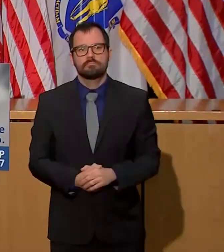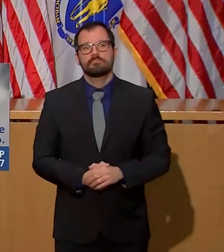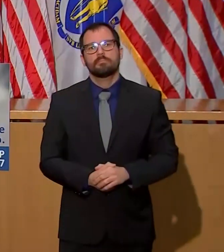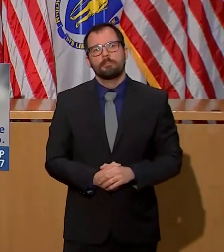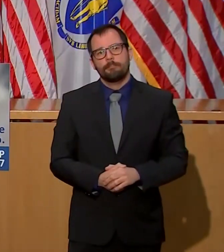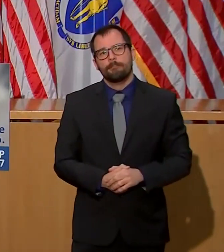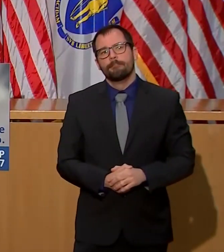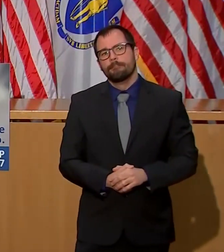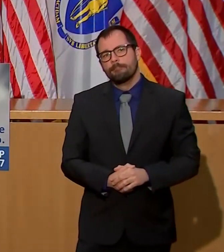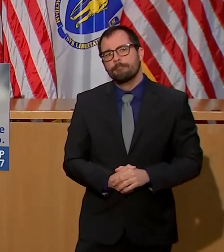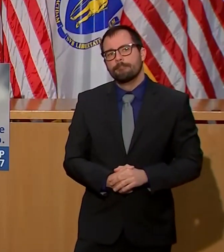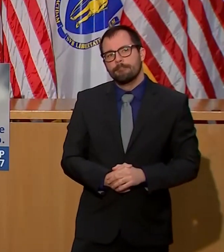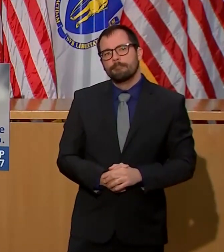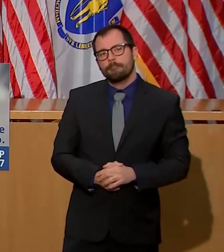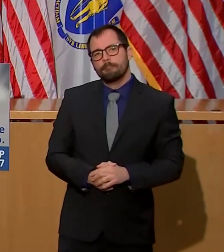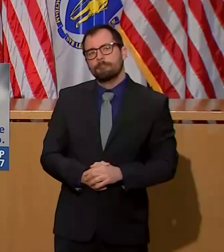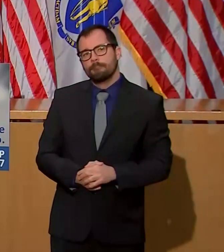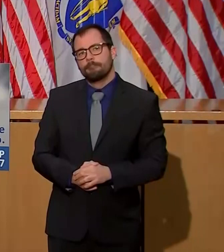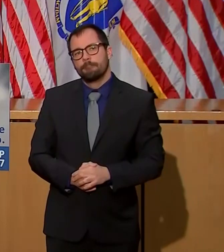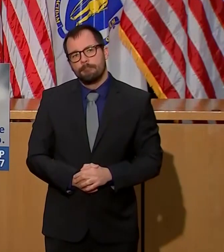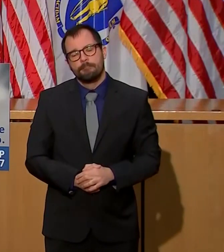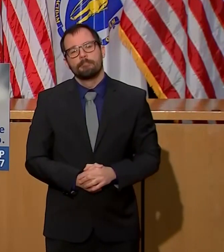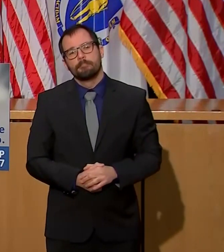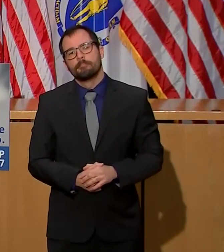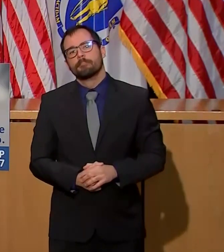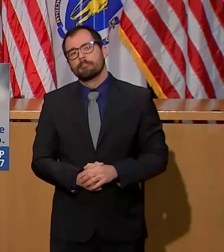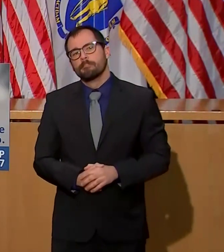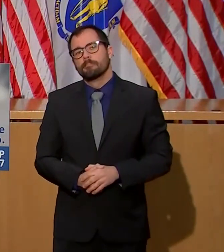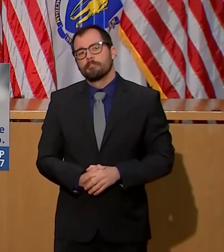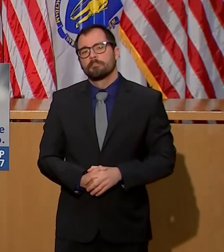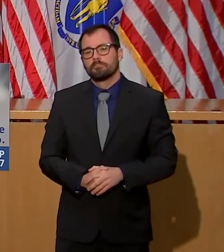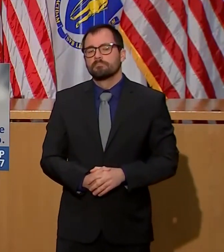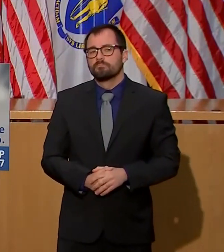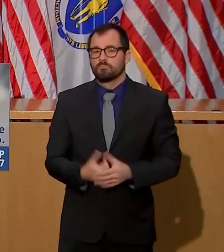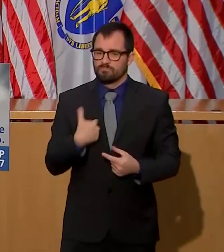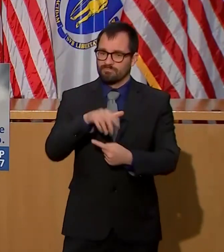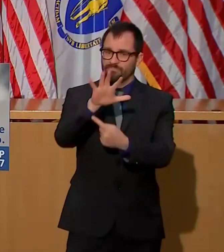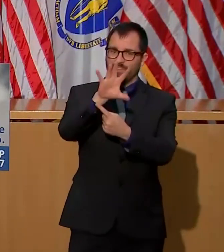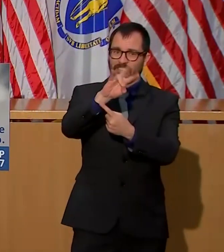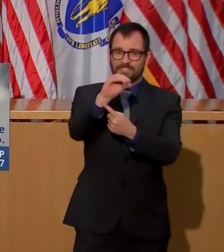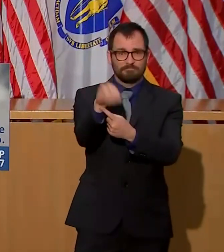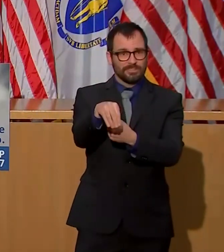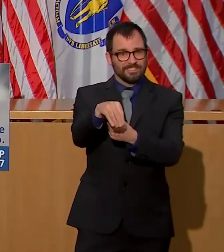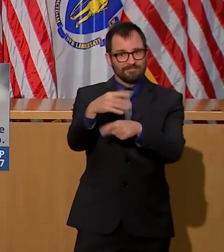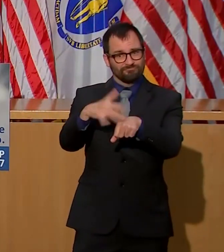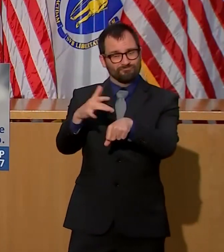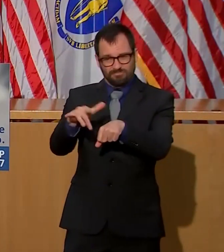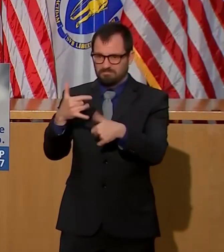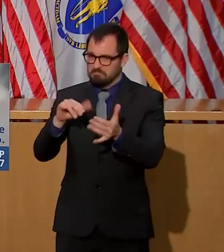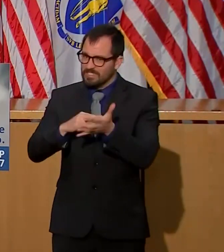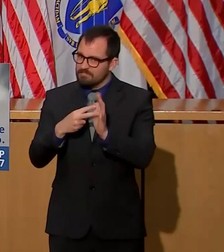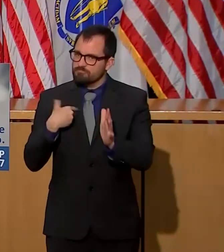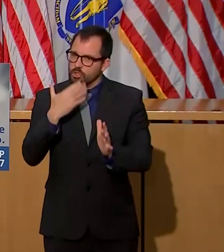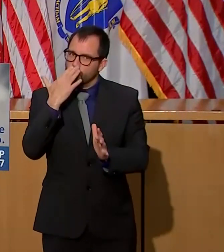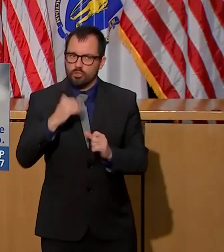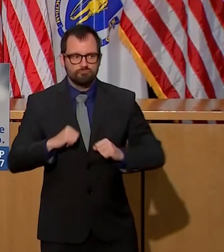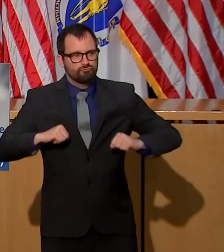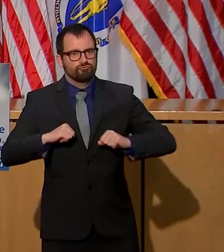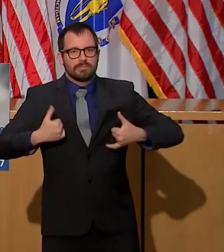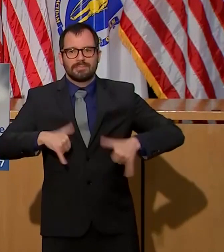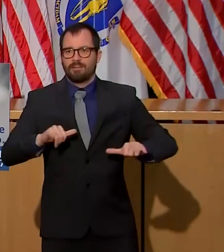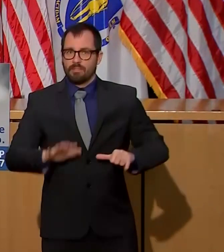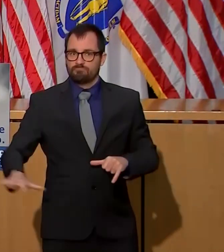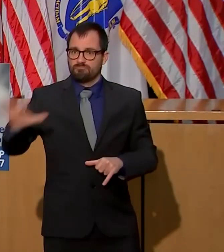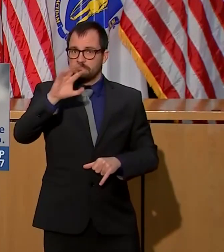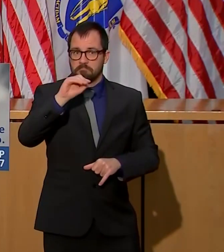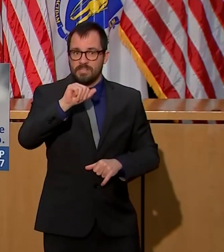have significant capacity across our healthcare and our hospital system. And if people are sick, they should reach out to their clinician.